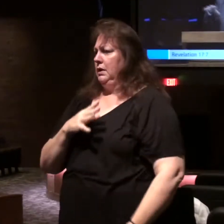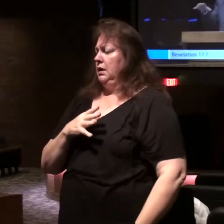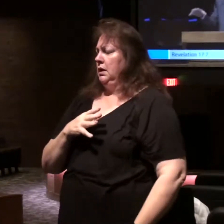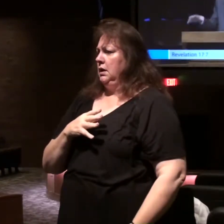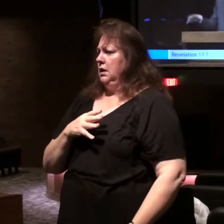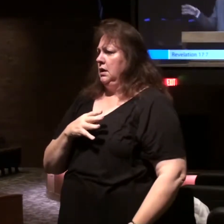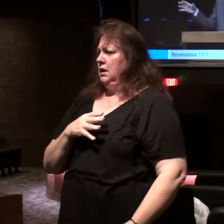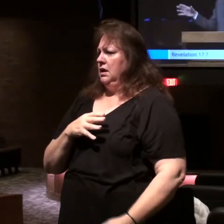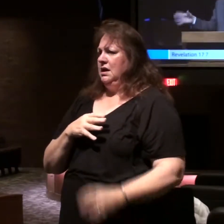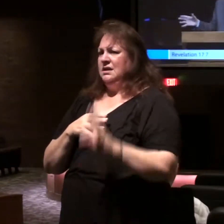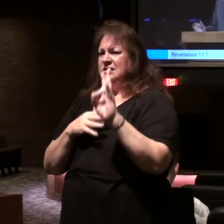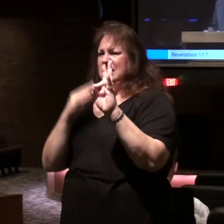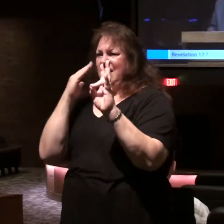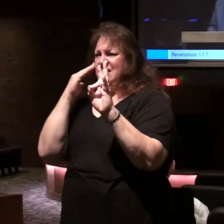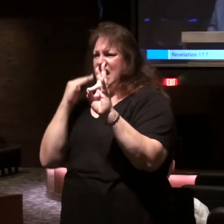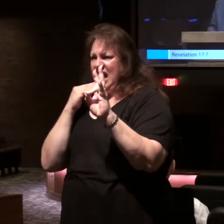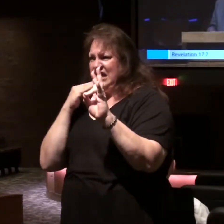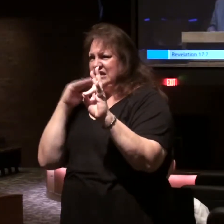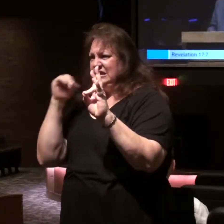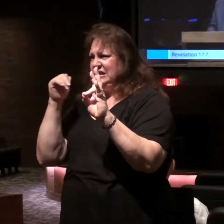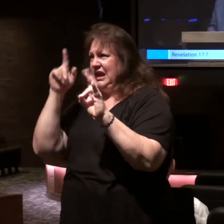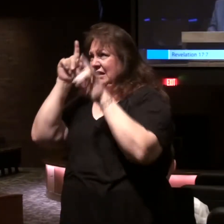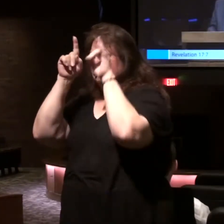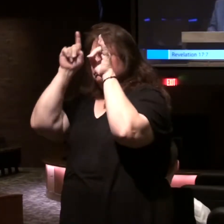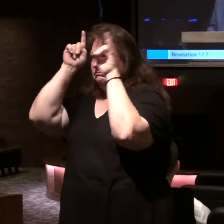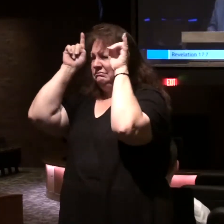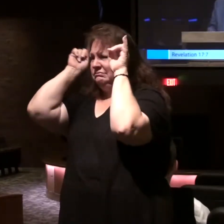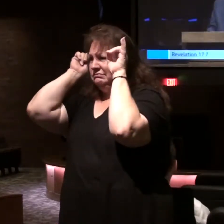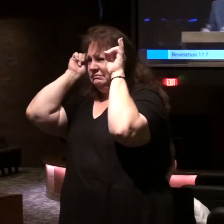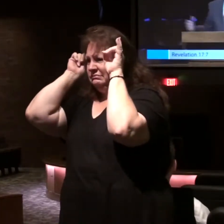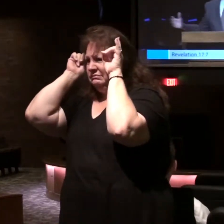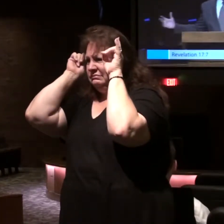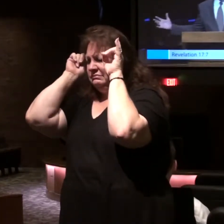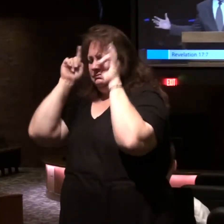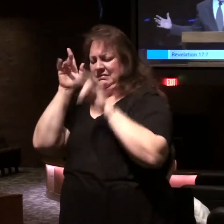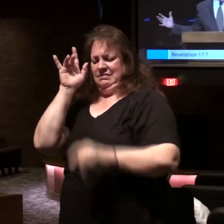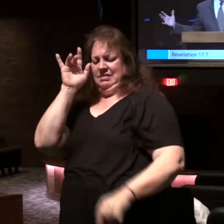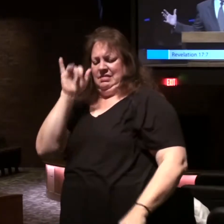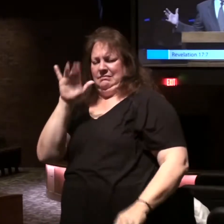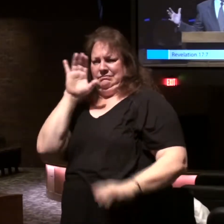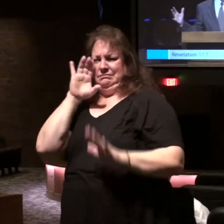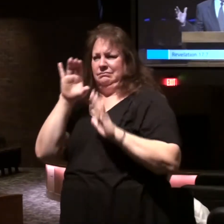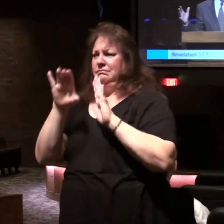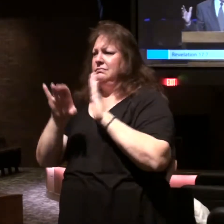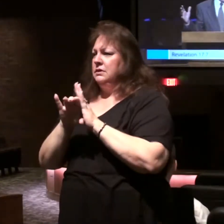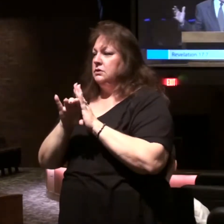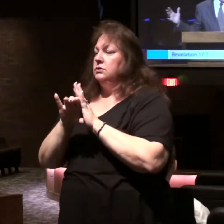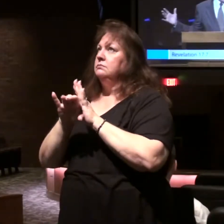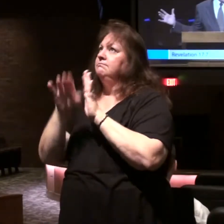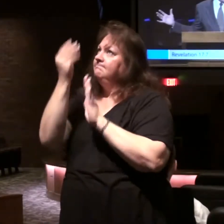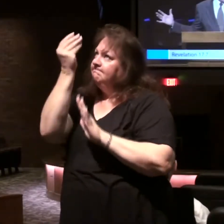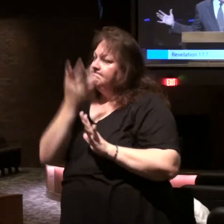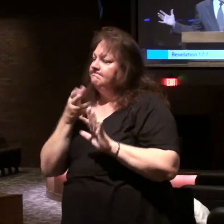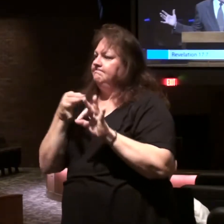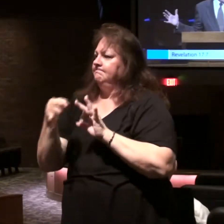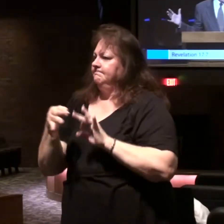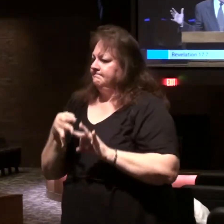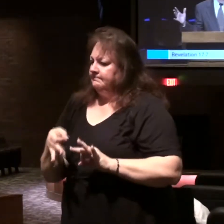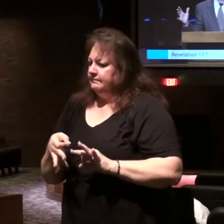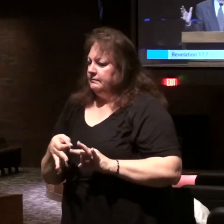Which has seven heads and ten horns. What we have here is, I'm going to explain to you,